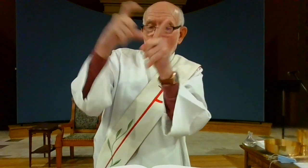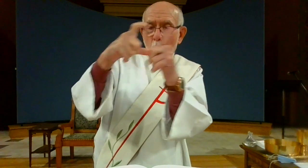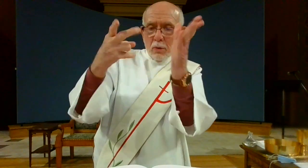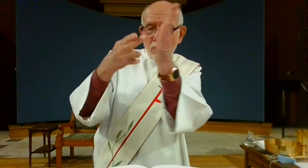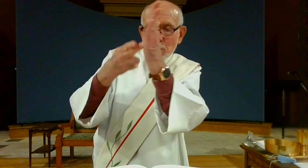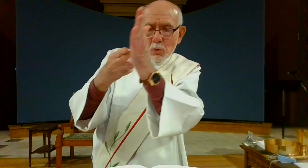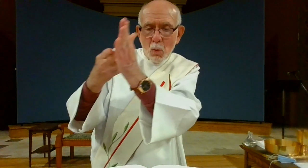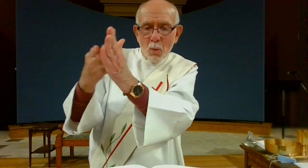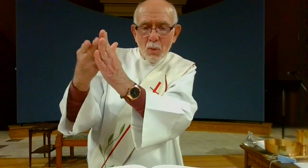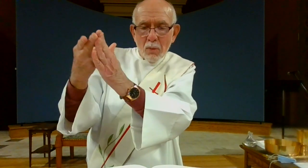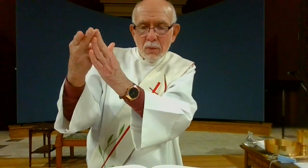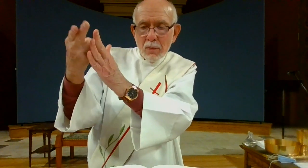Your word is truth